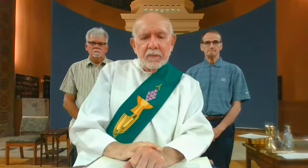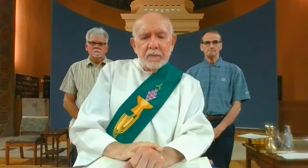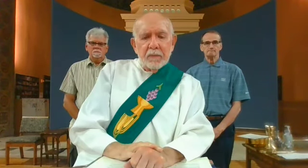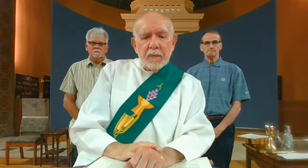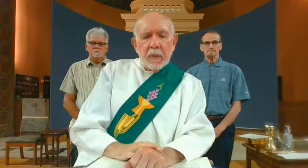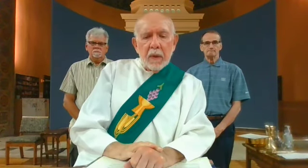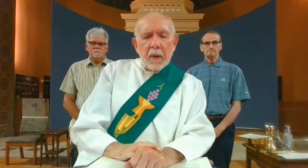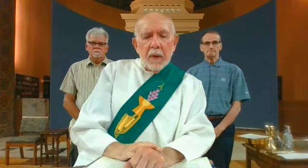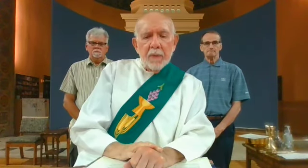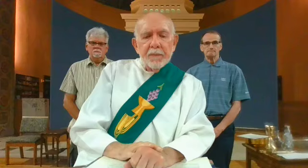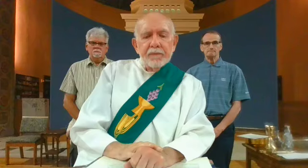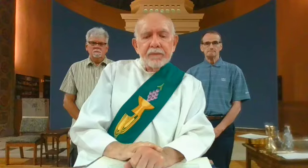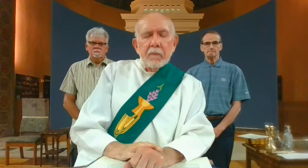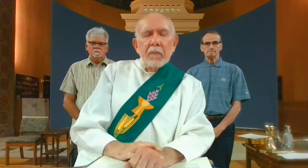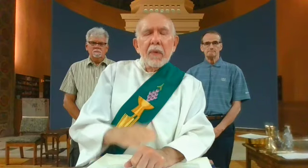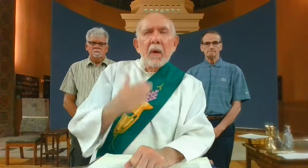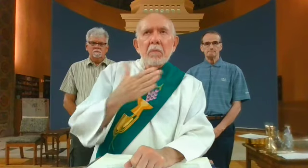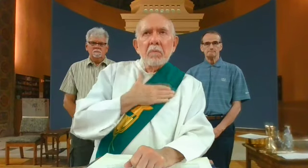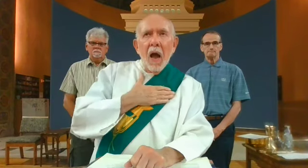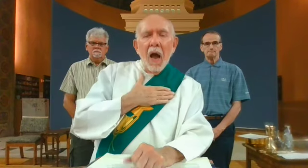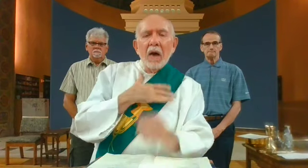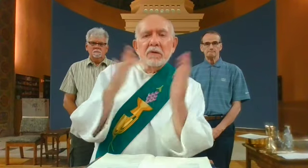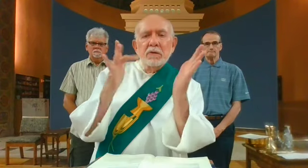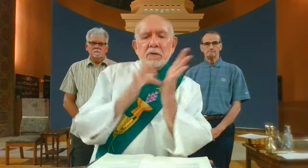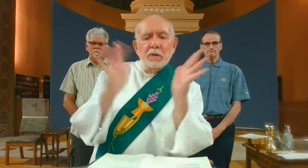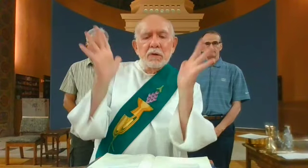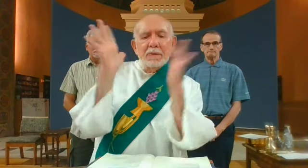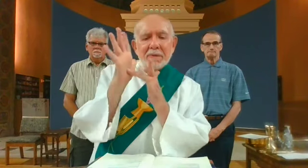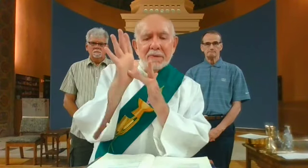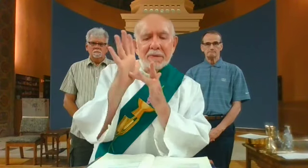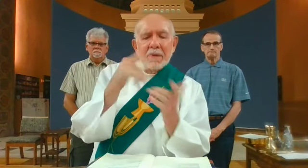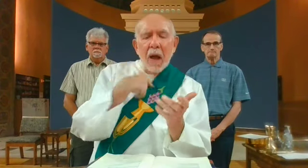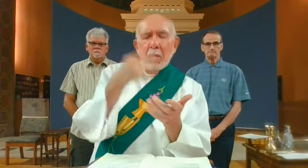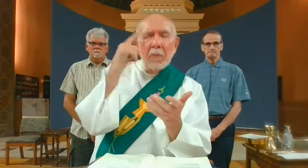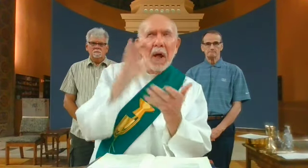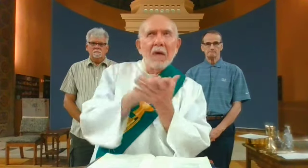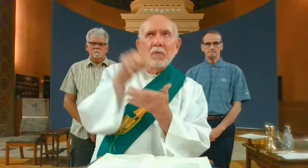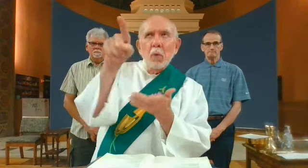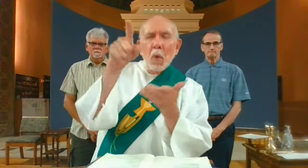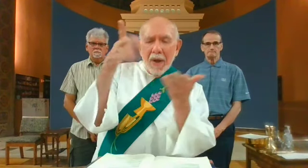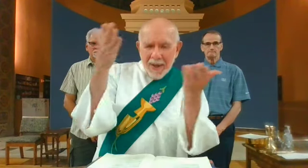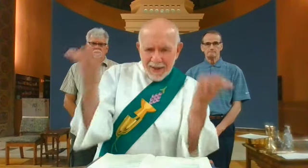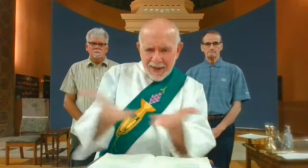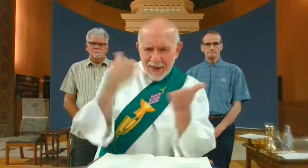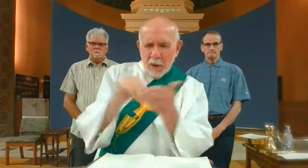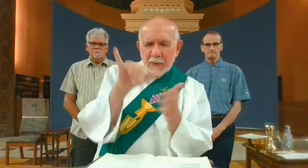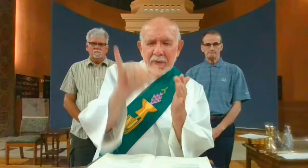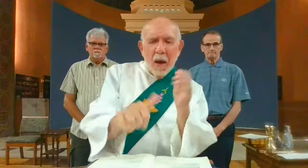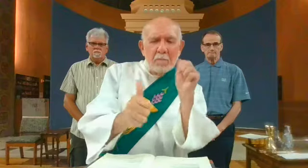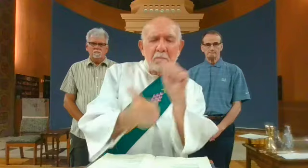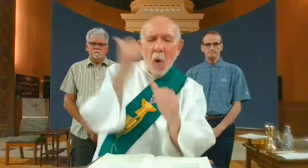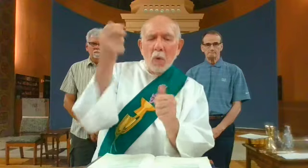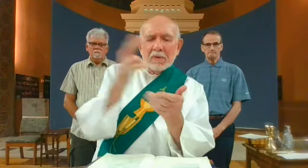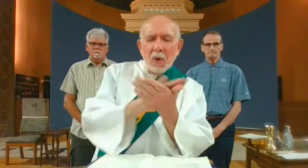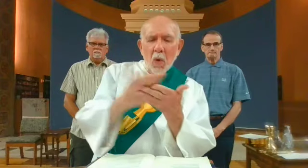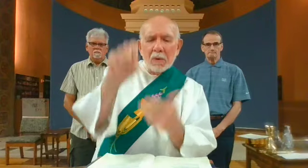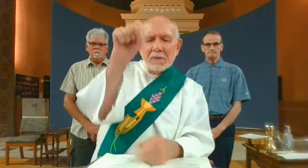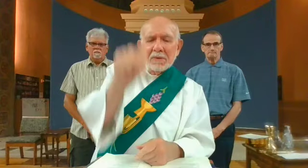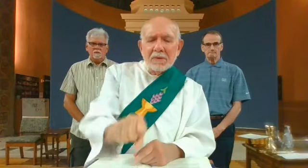Join us in this prayer. My Jesus, I believe that you are present in the most holy